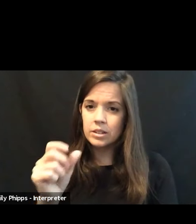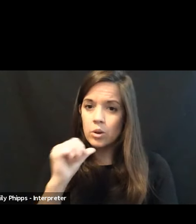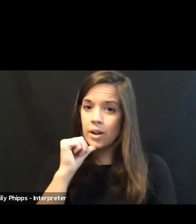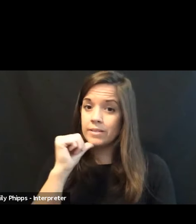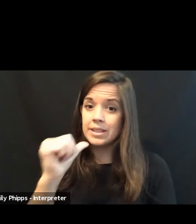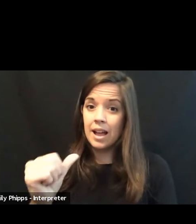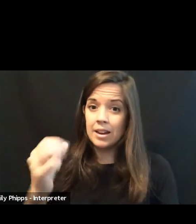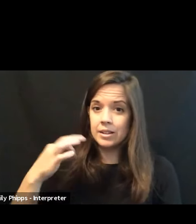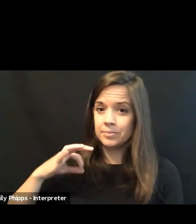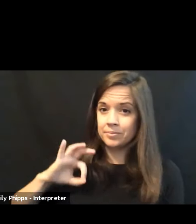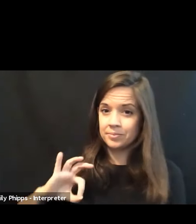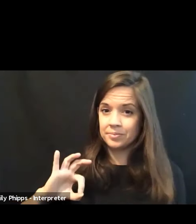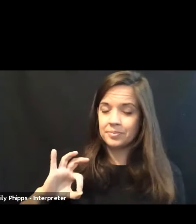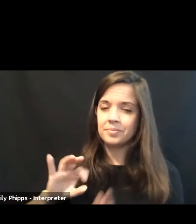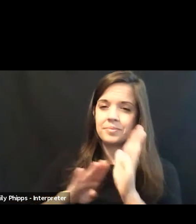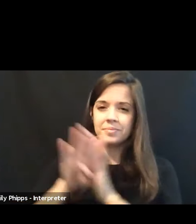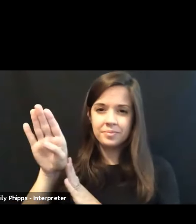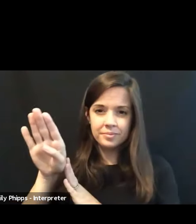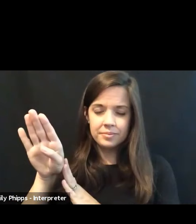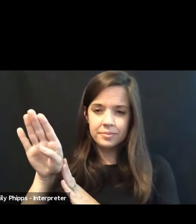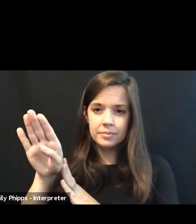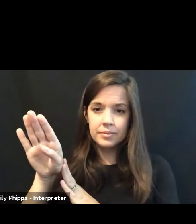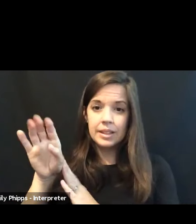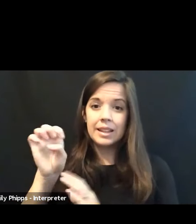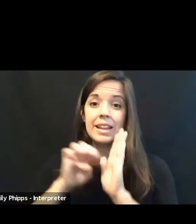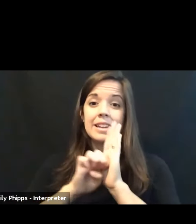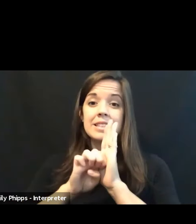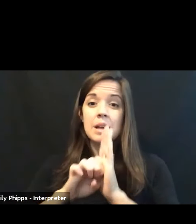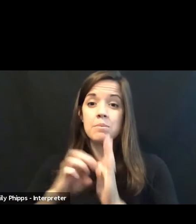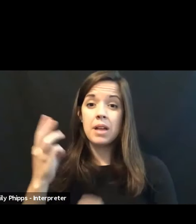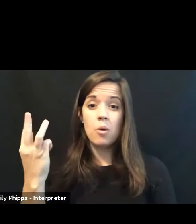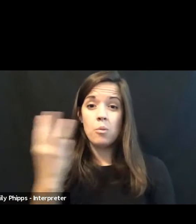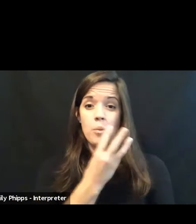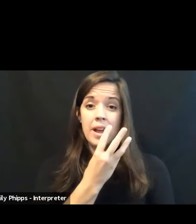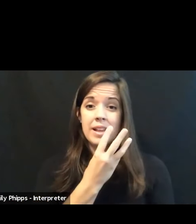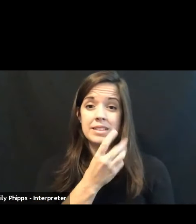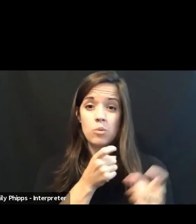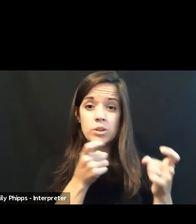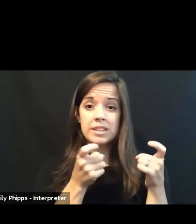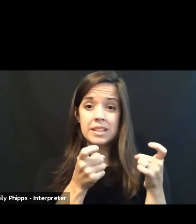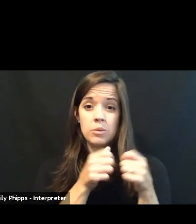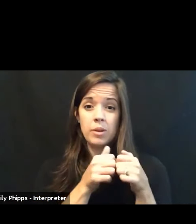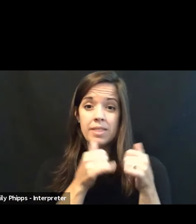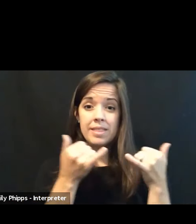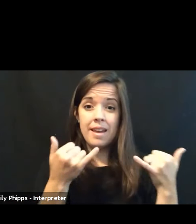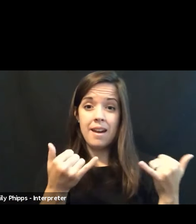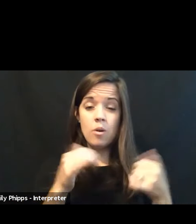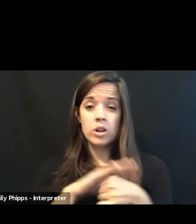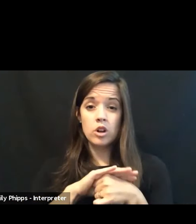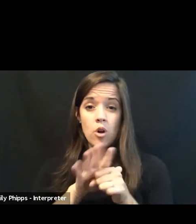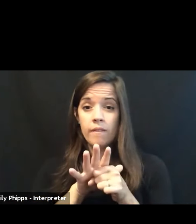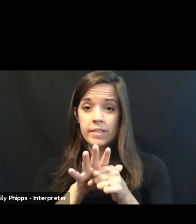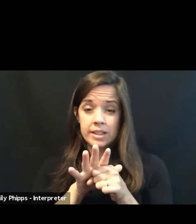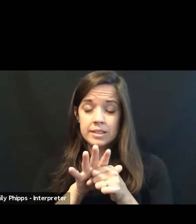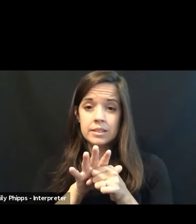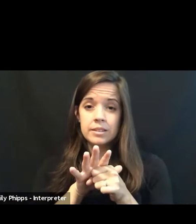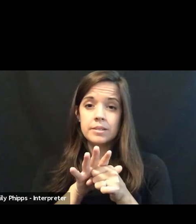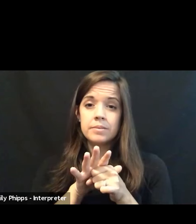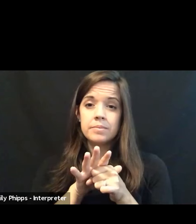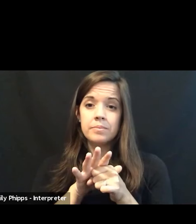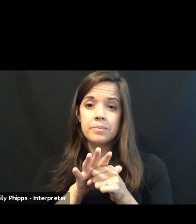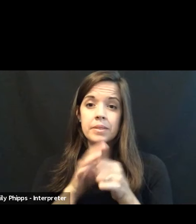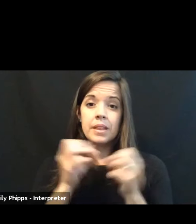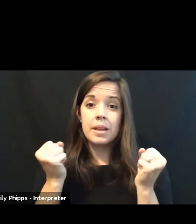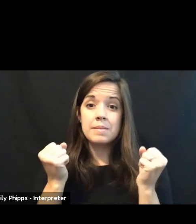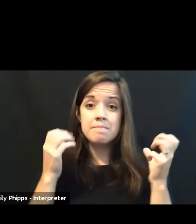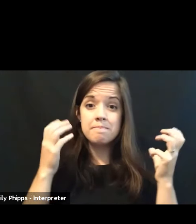benefit of development? An example out west that we're dealing with now in COVID is on many Indian